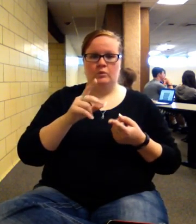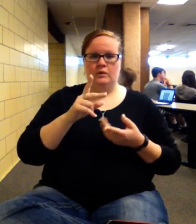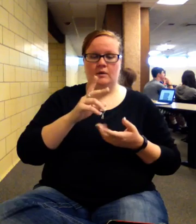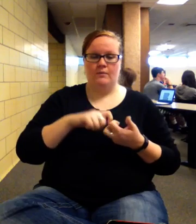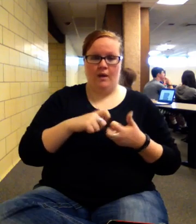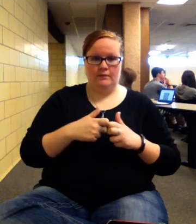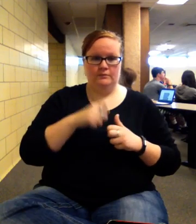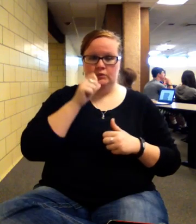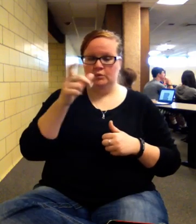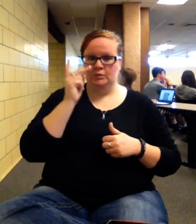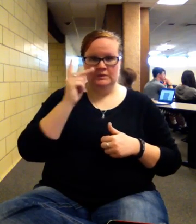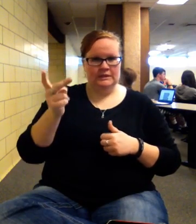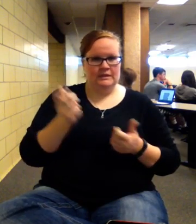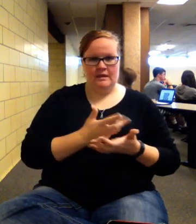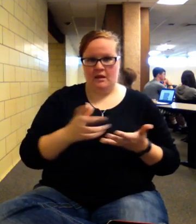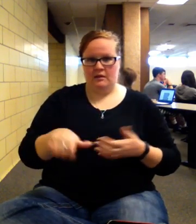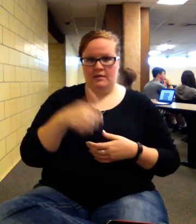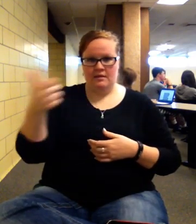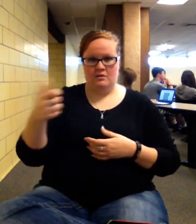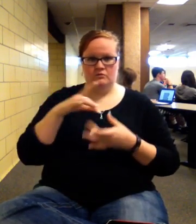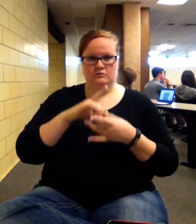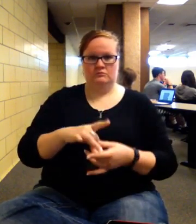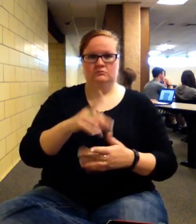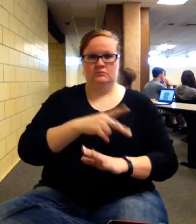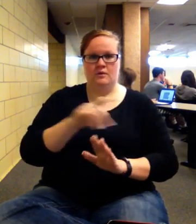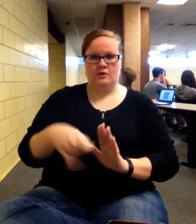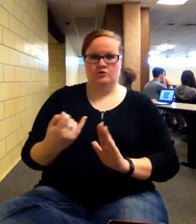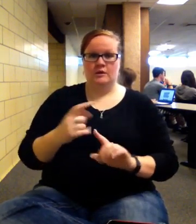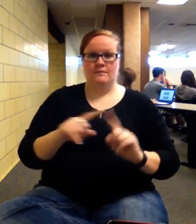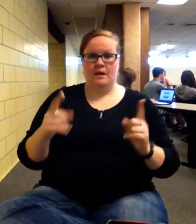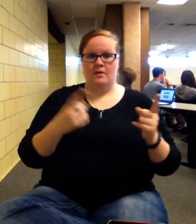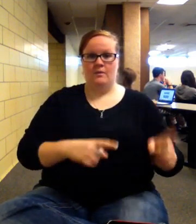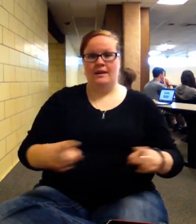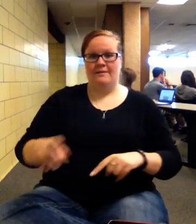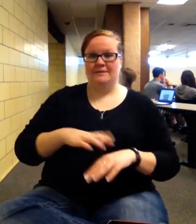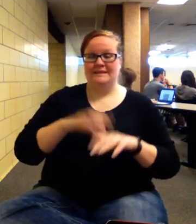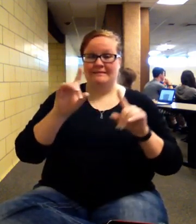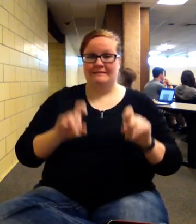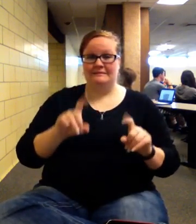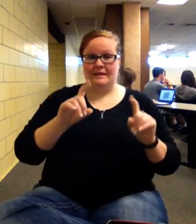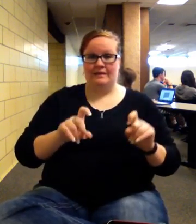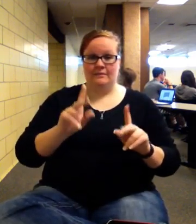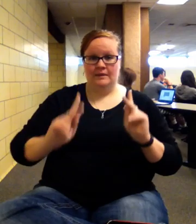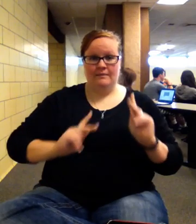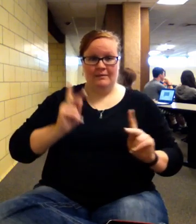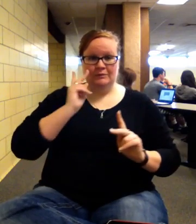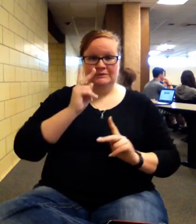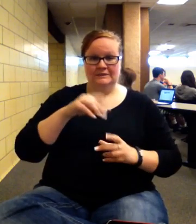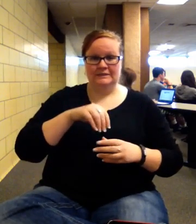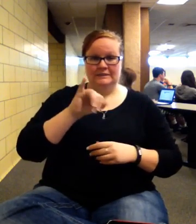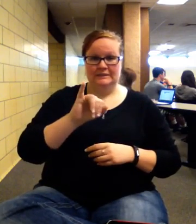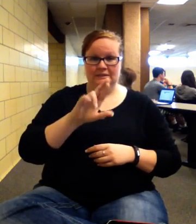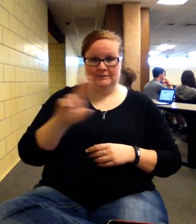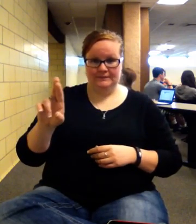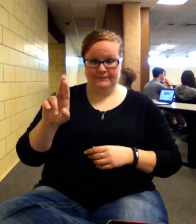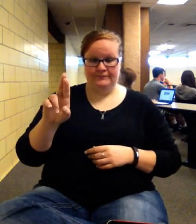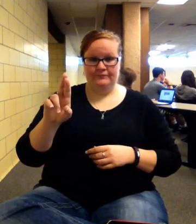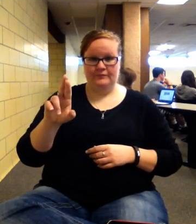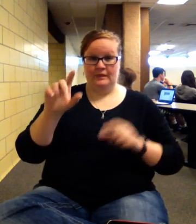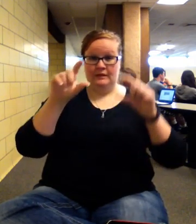see anything else about this project. But what happens on the exam is I think people see internal rate of return right above where they're calculating